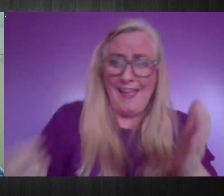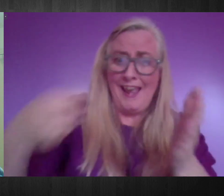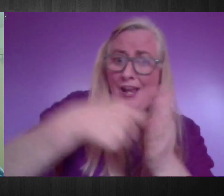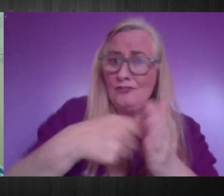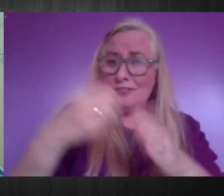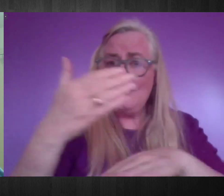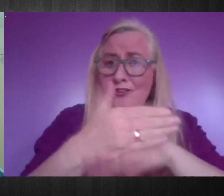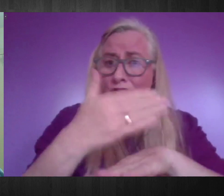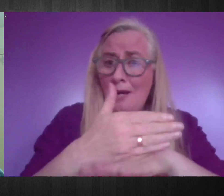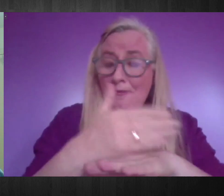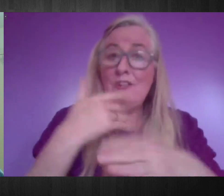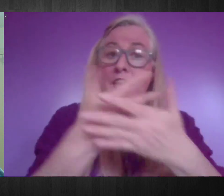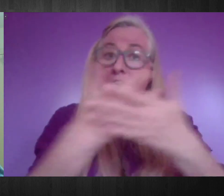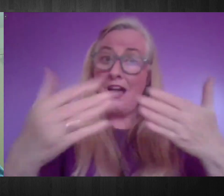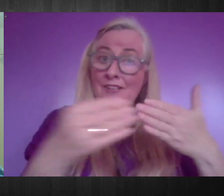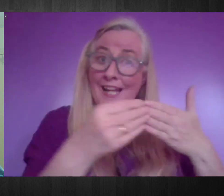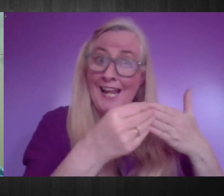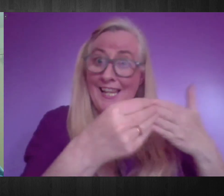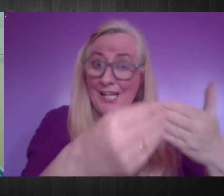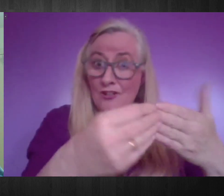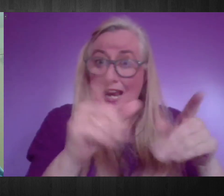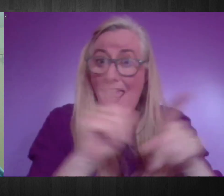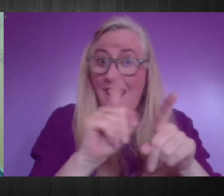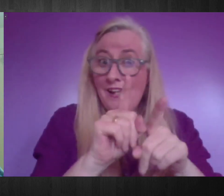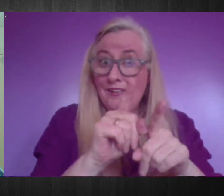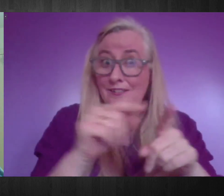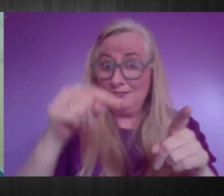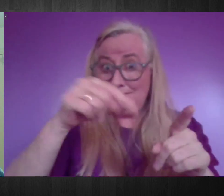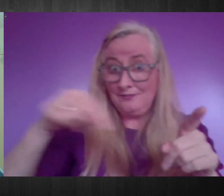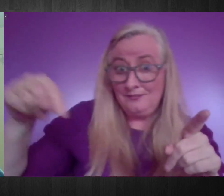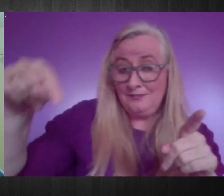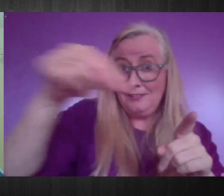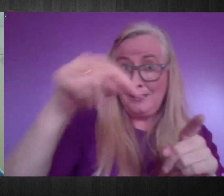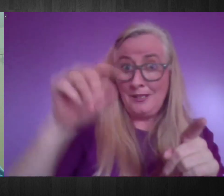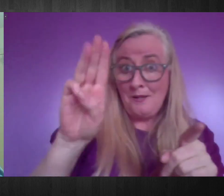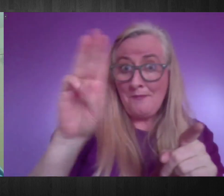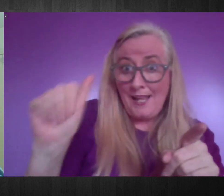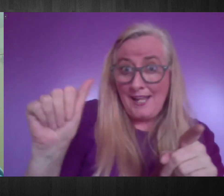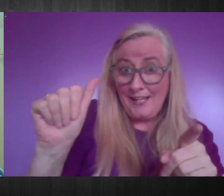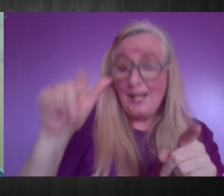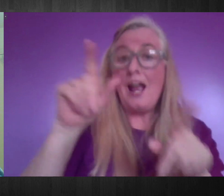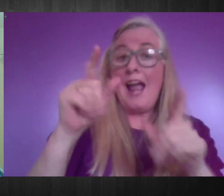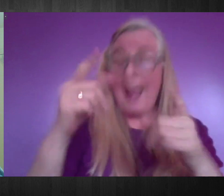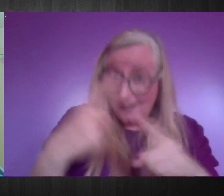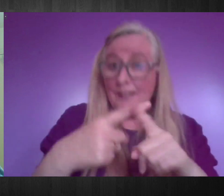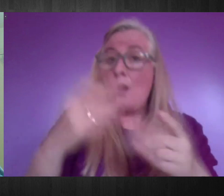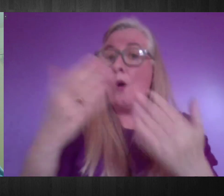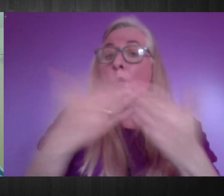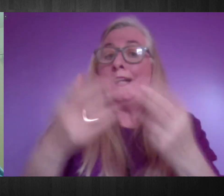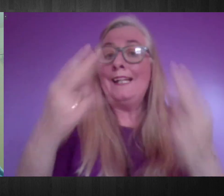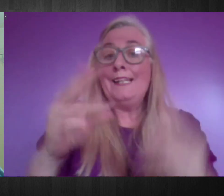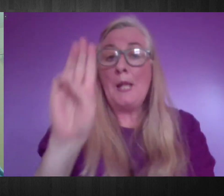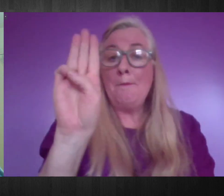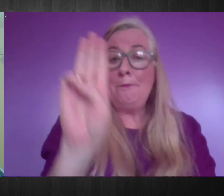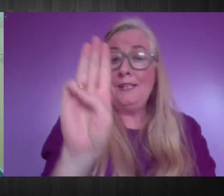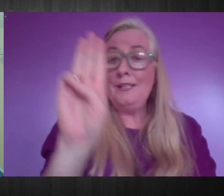of leaders would say, extension of limbs, really. So the issue here is around the PPE and the global shortage. And